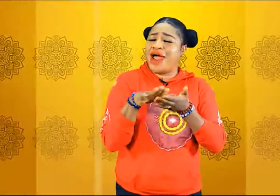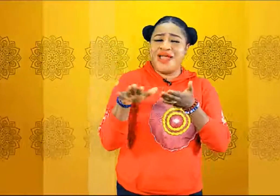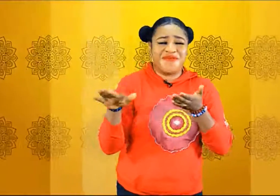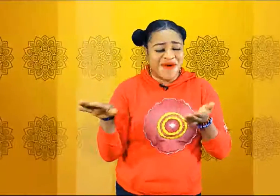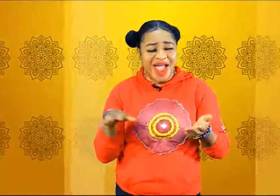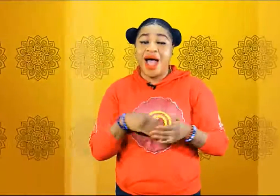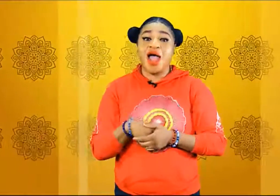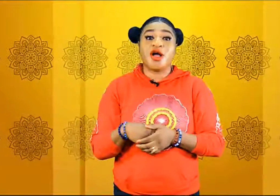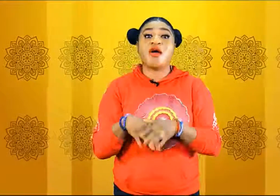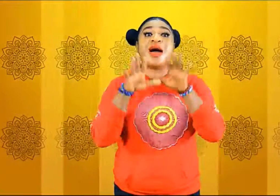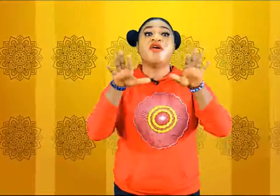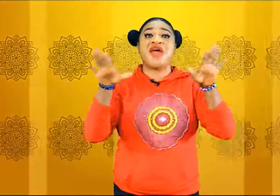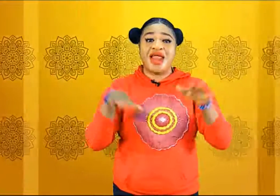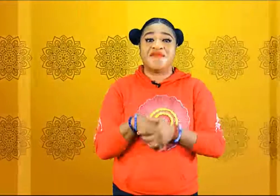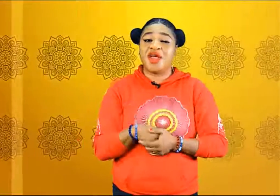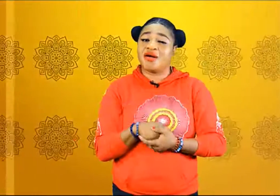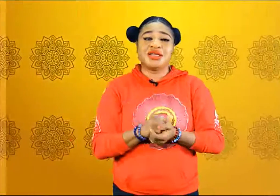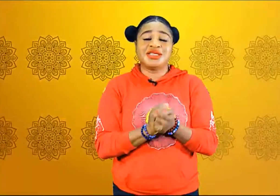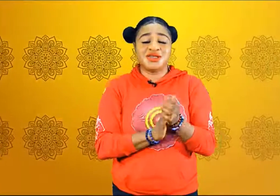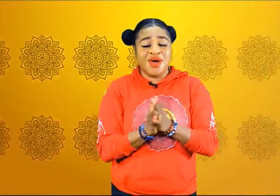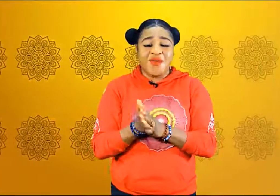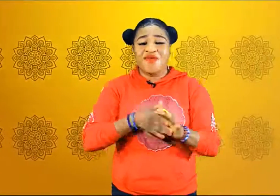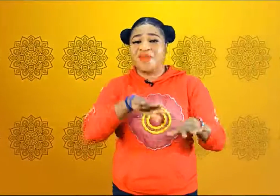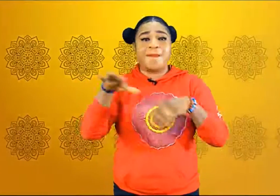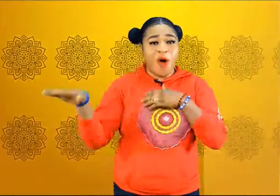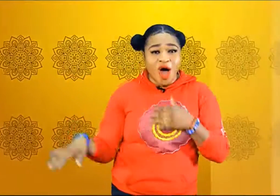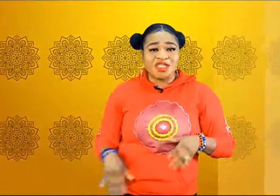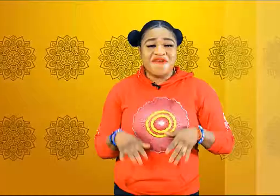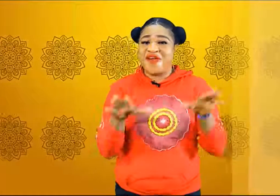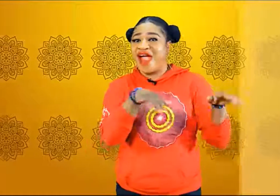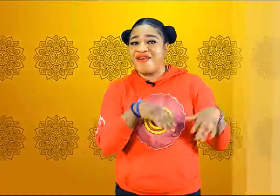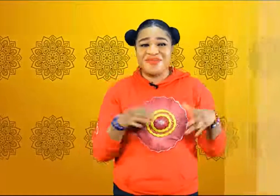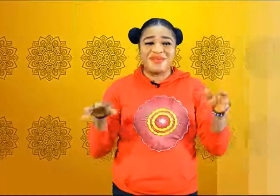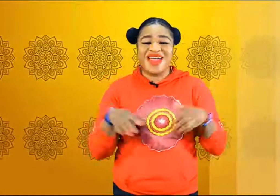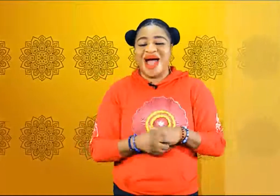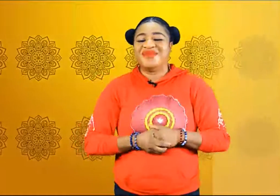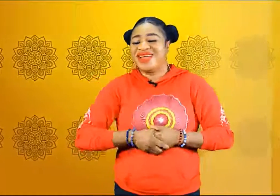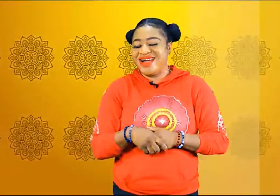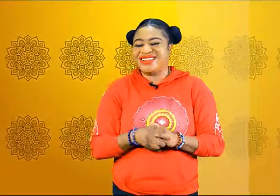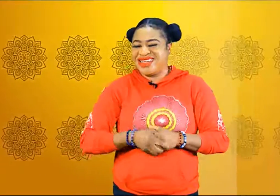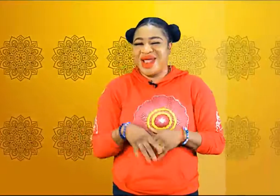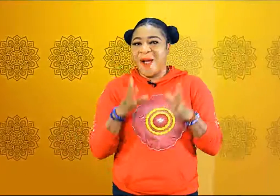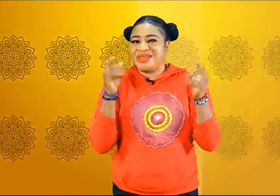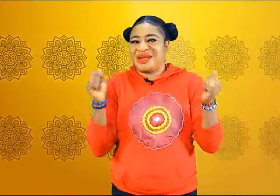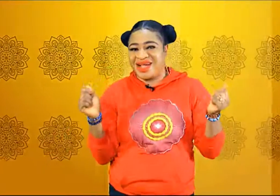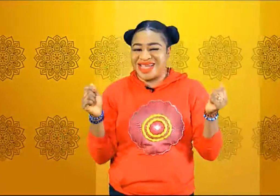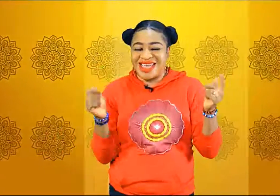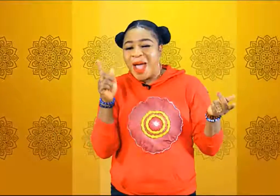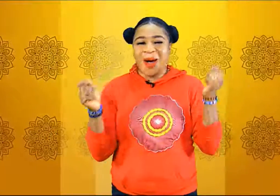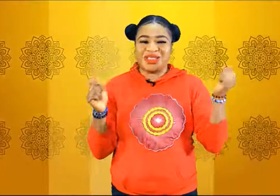rather for a company in your we've heard about Porsche Ferrari good boy I'm a little shakey oh she's a tacky but